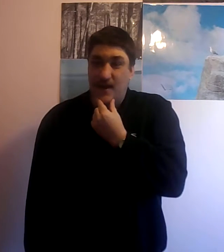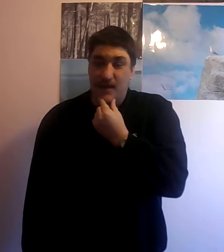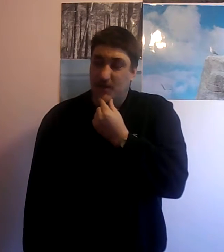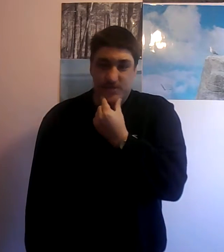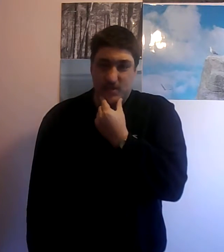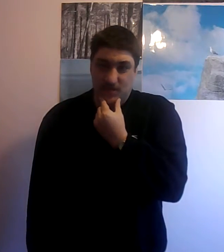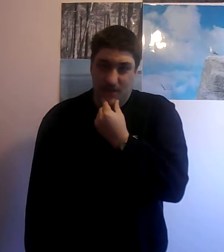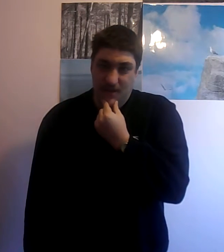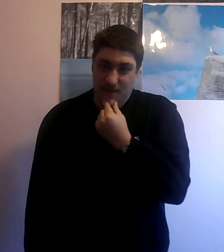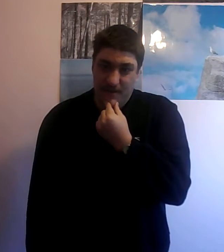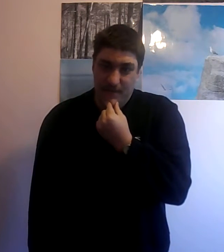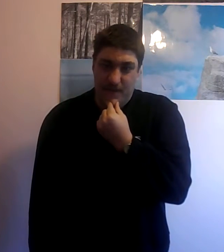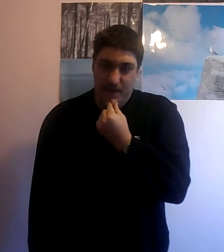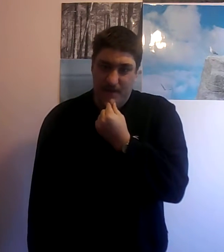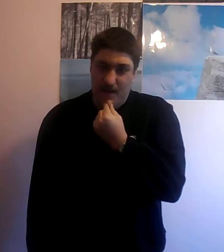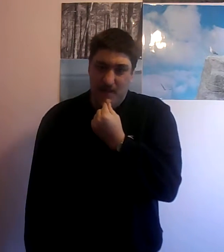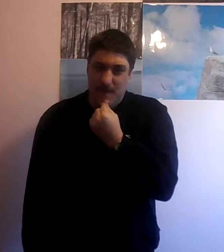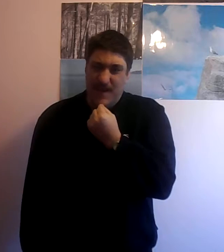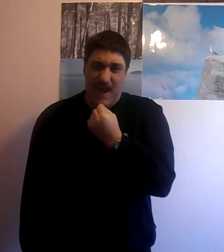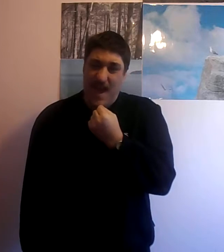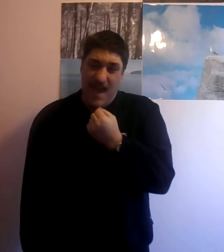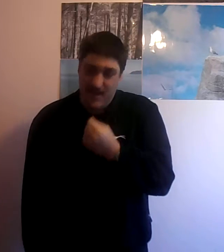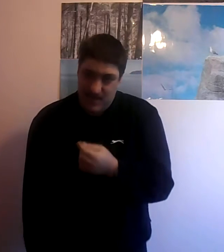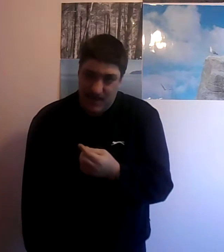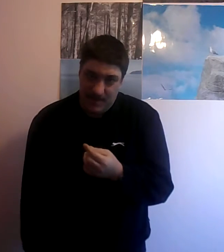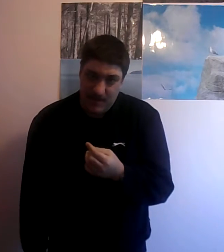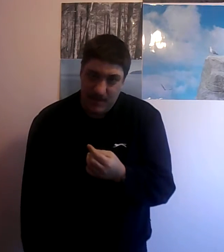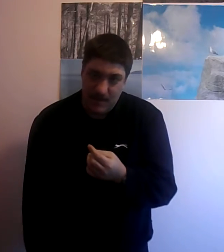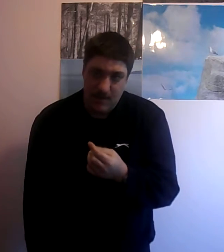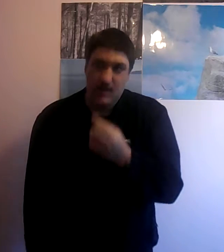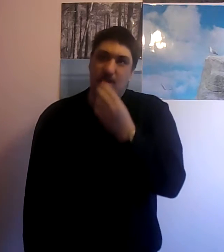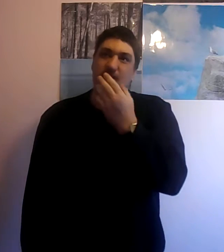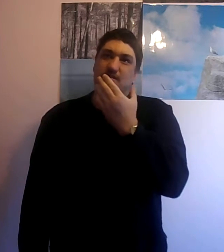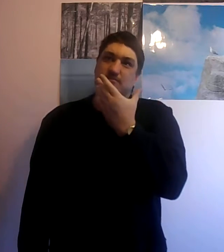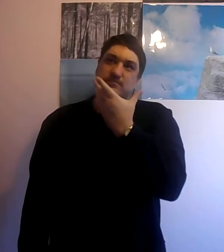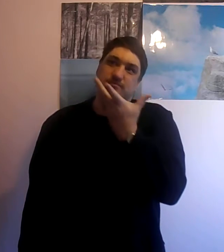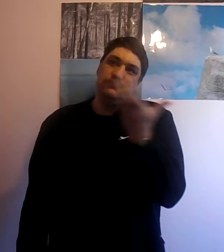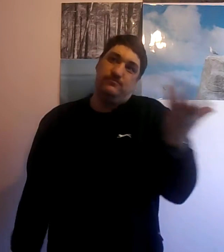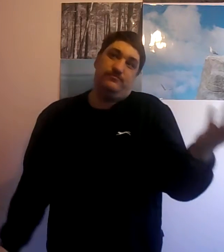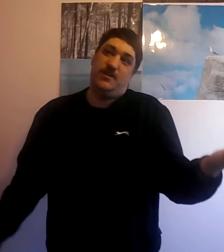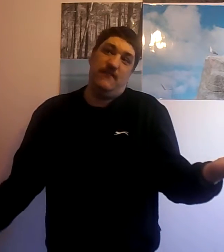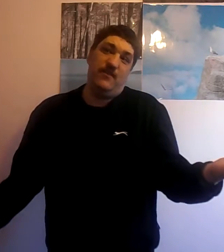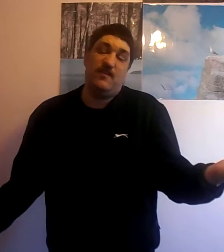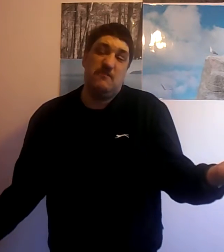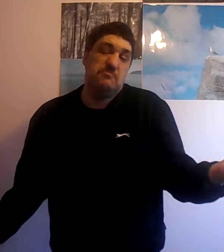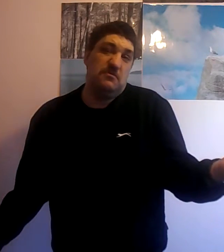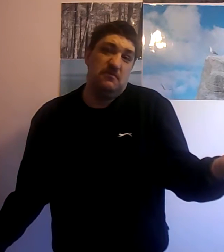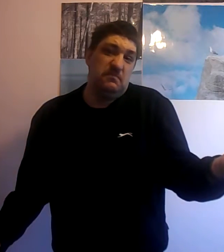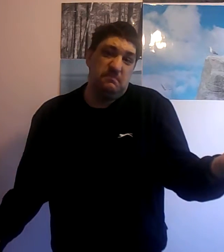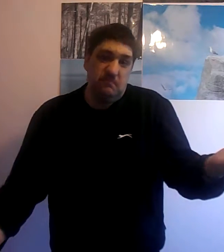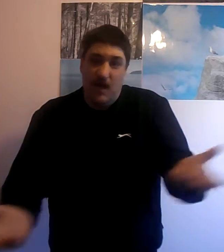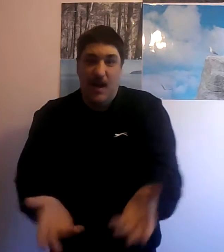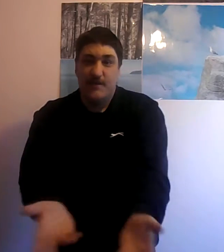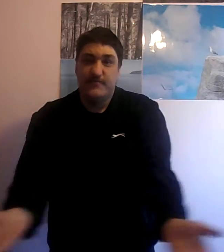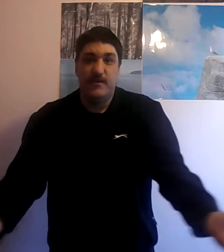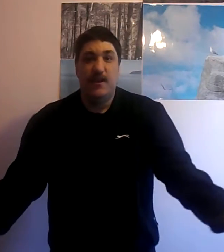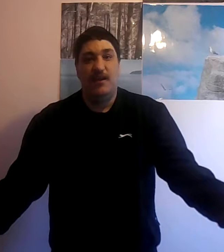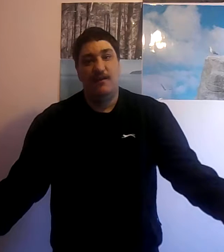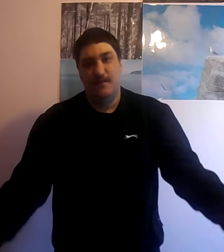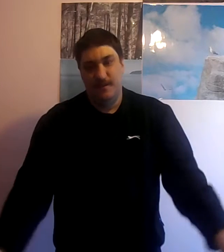logical they very rarely make any sense take for example Astroneer now